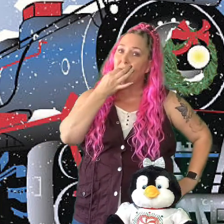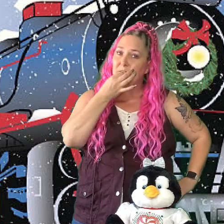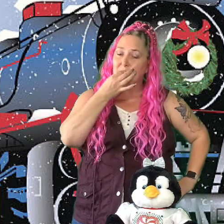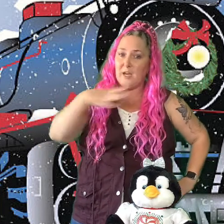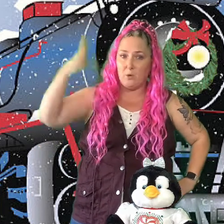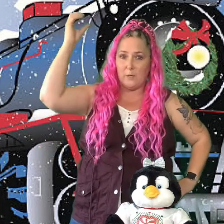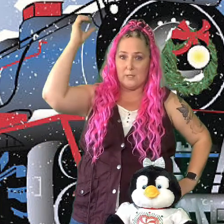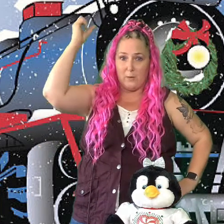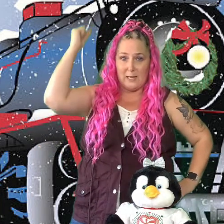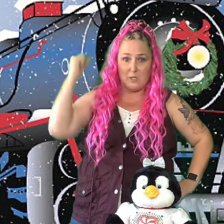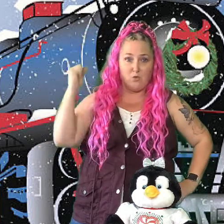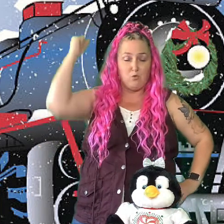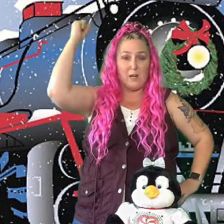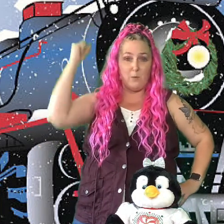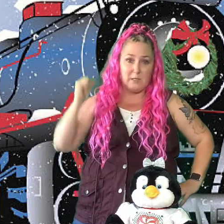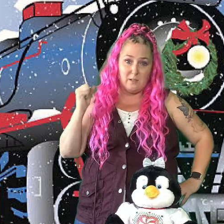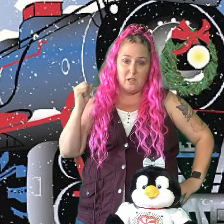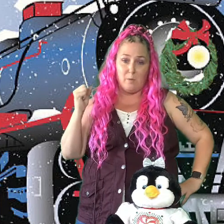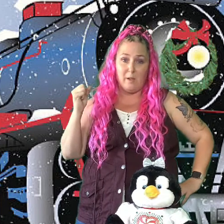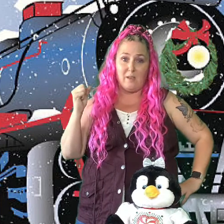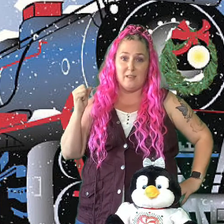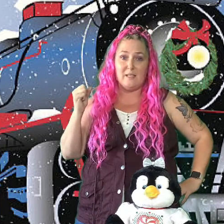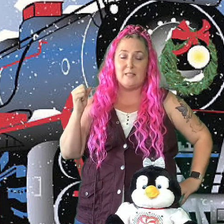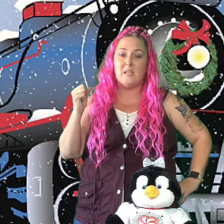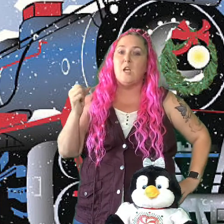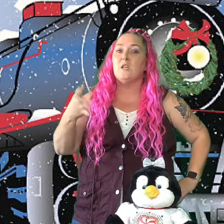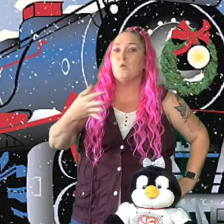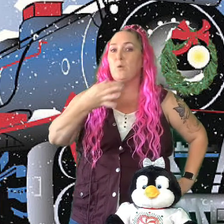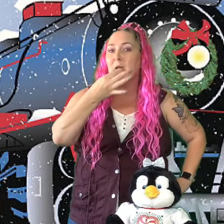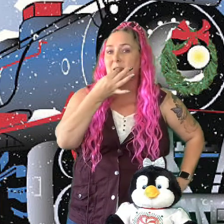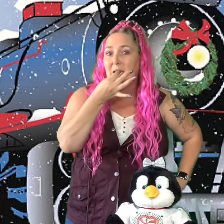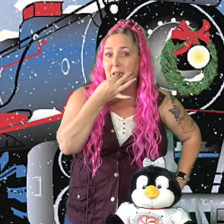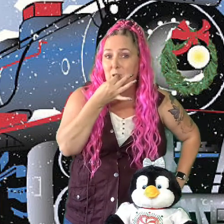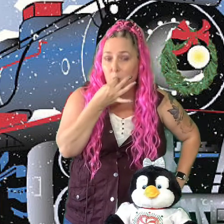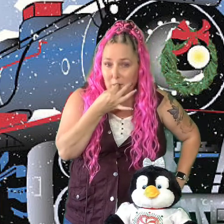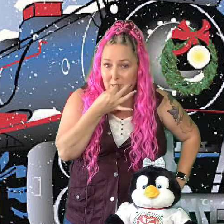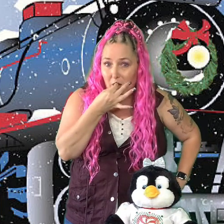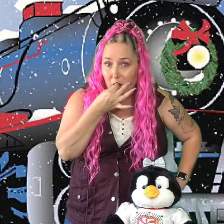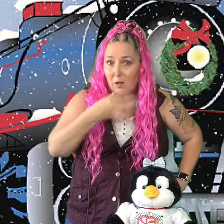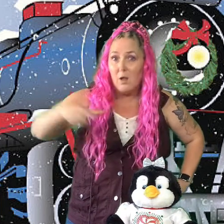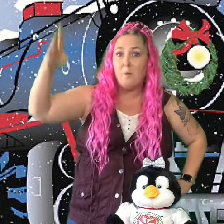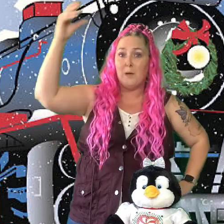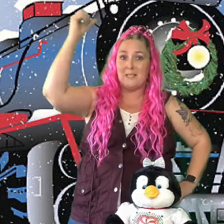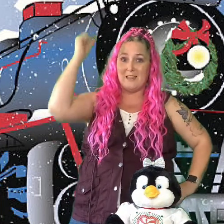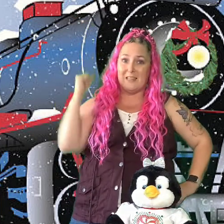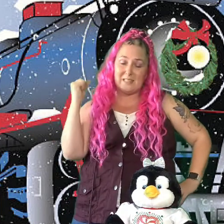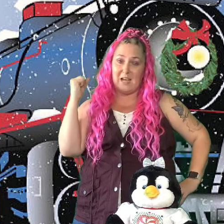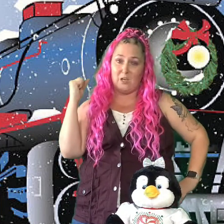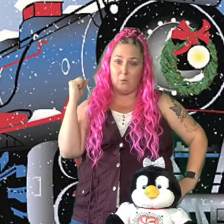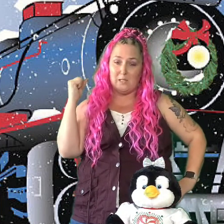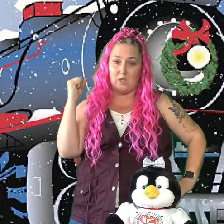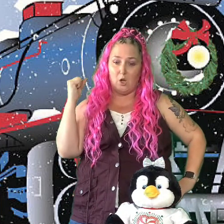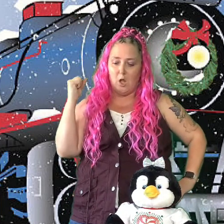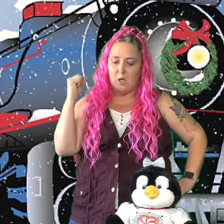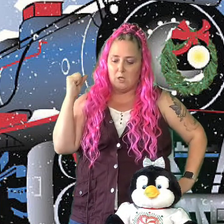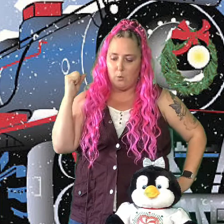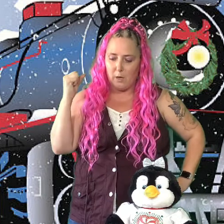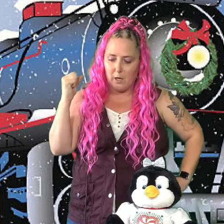this kind of whistle, right? It's a train whistle that you pull like this. So we want to say it's a whistle but it's this kind of whistle. So we're gonna